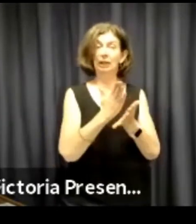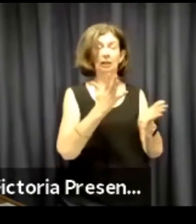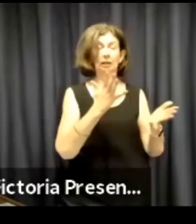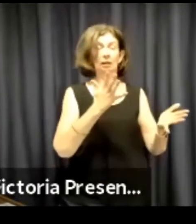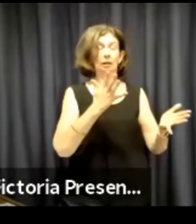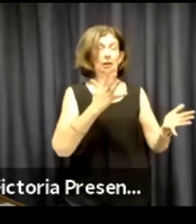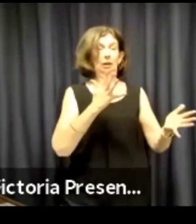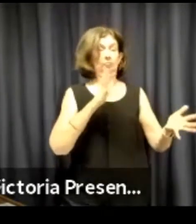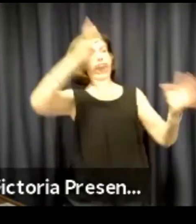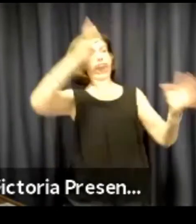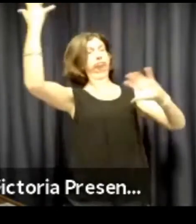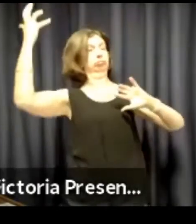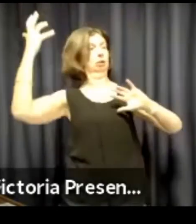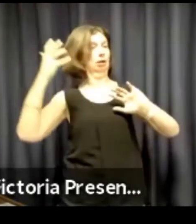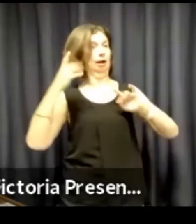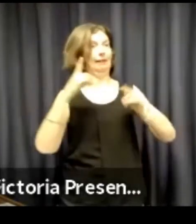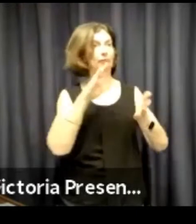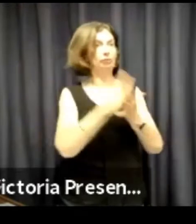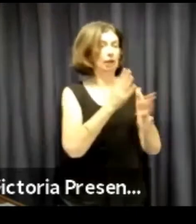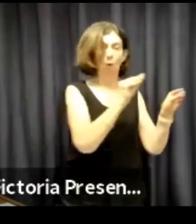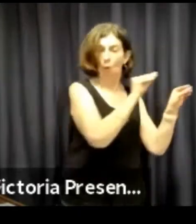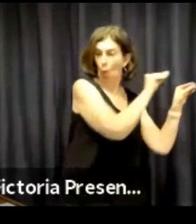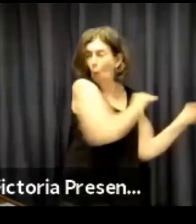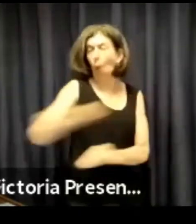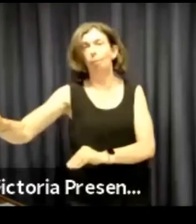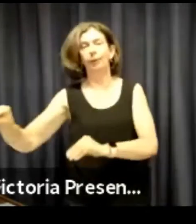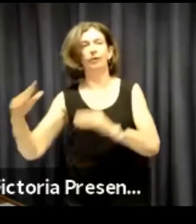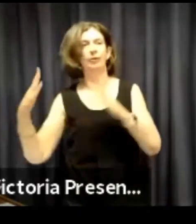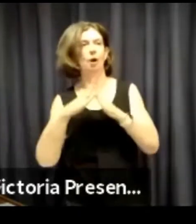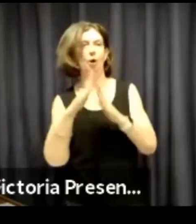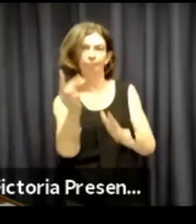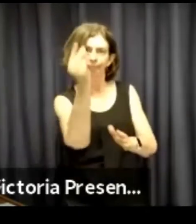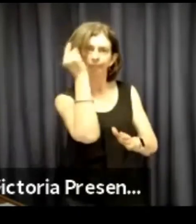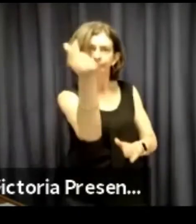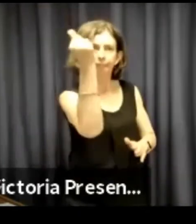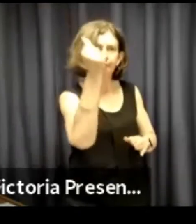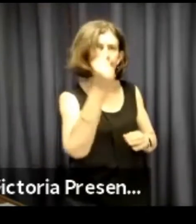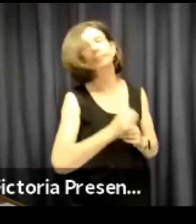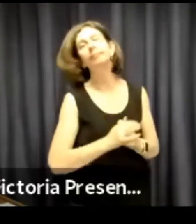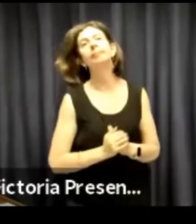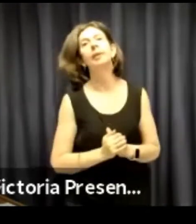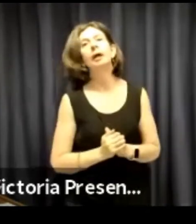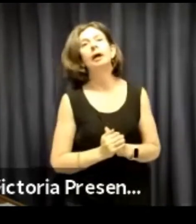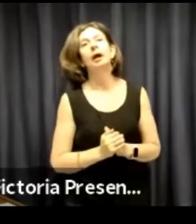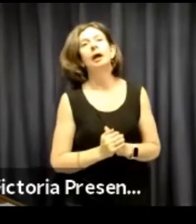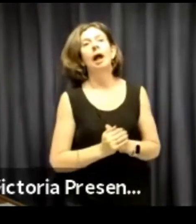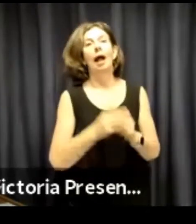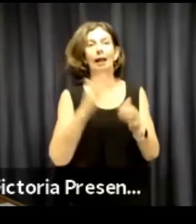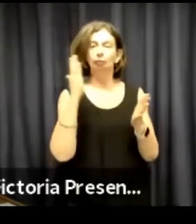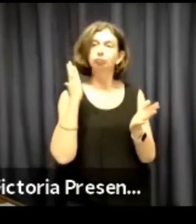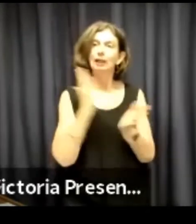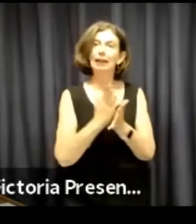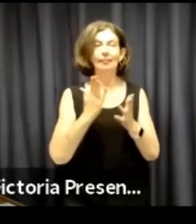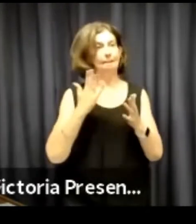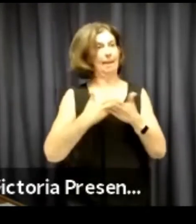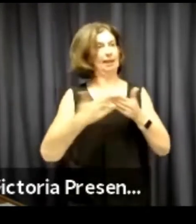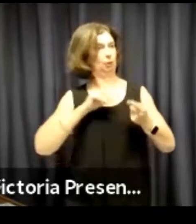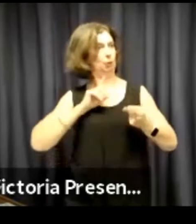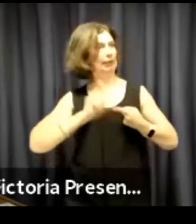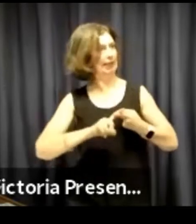to congratulate the staff for getting through such a difficult unprecedented time and from quickly working